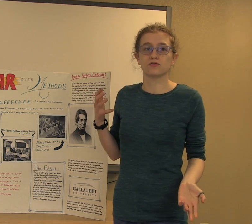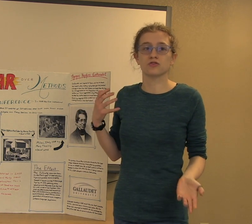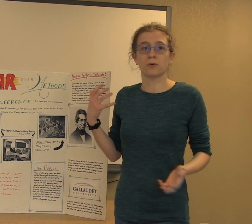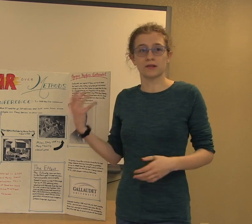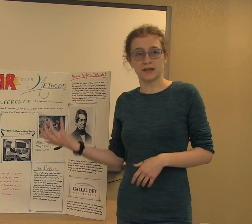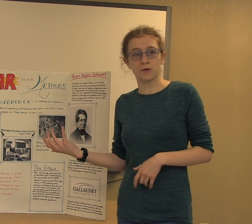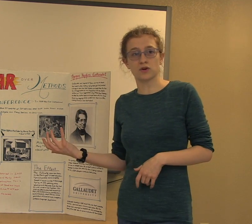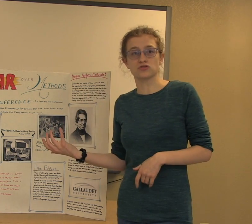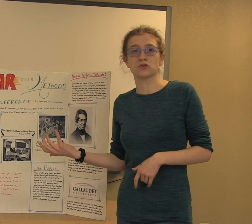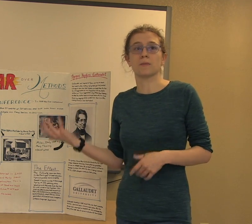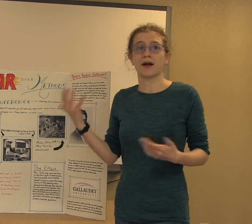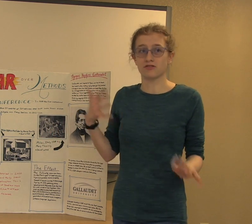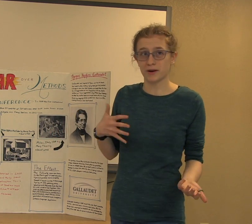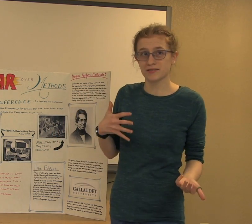for spoken language, they're a bad choice.